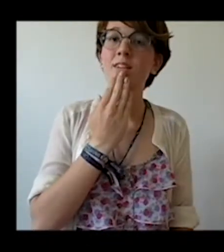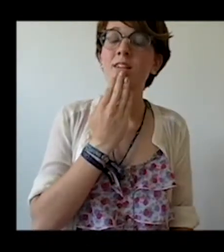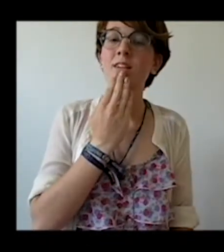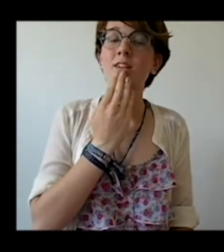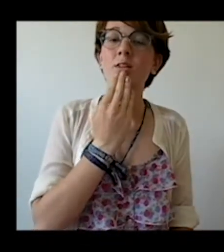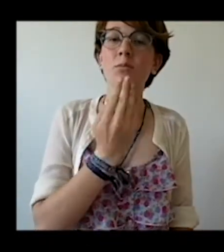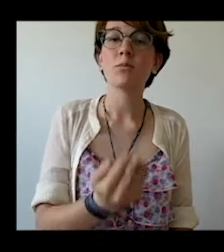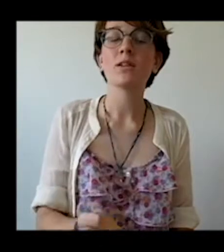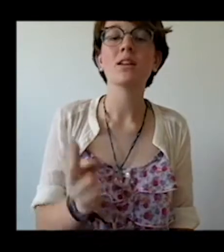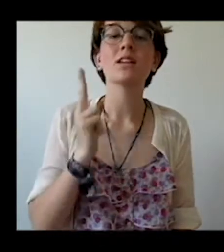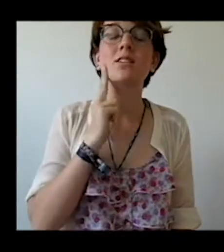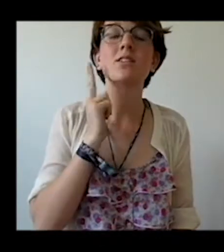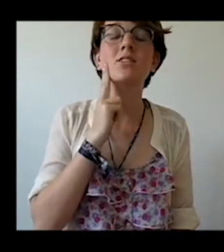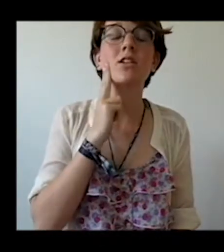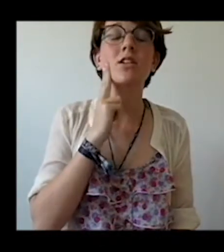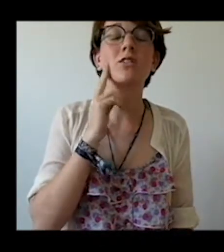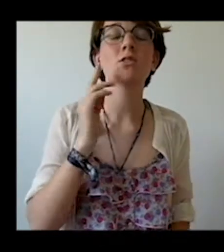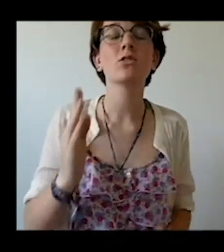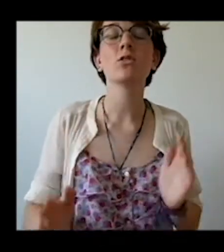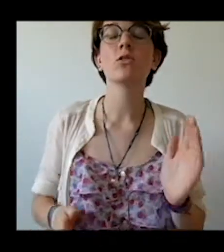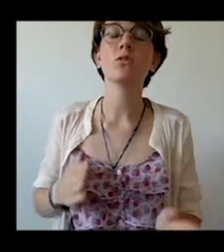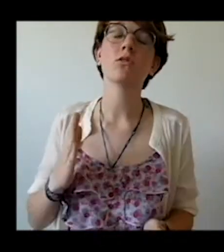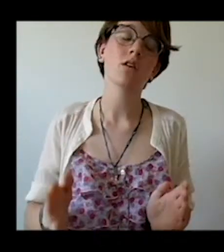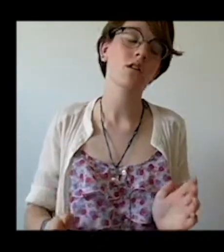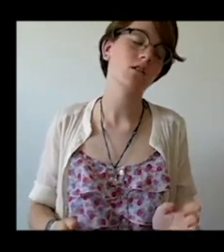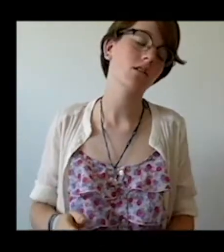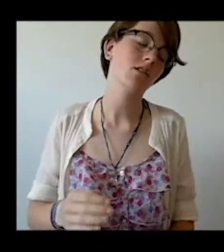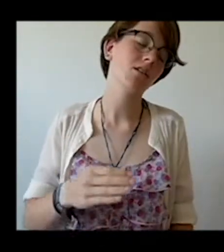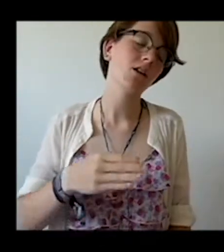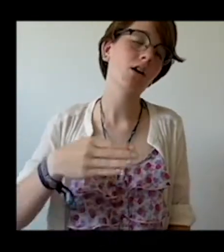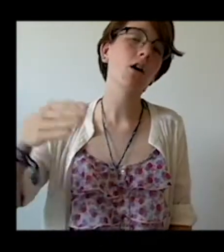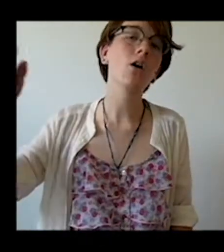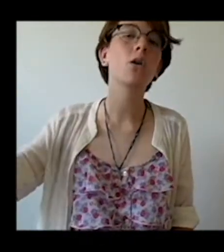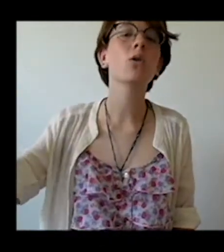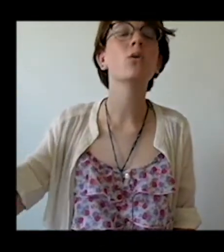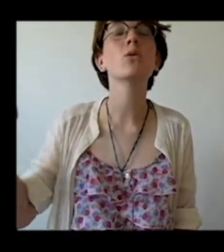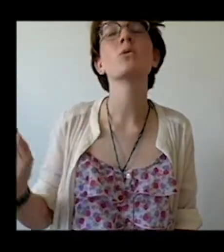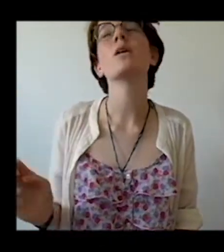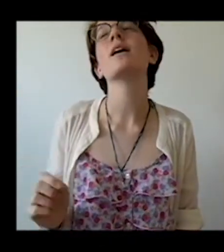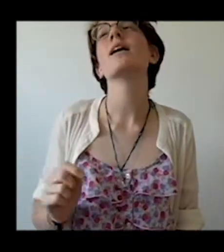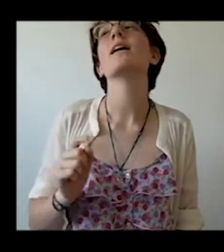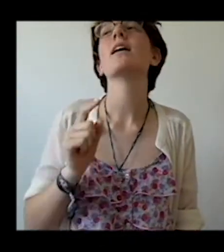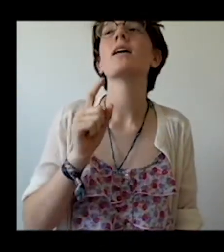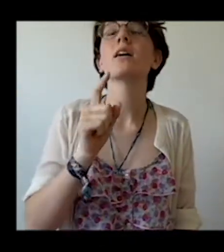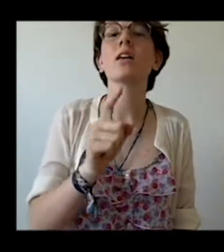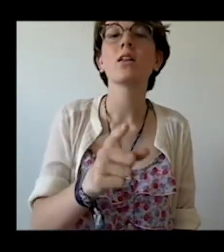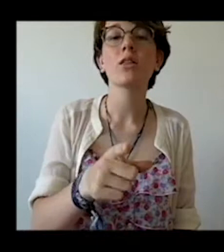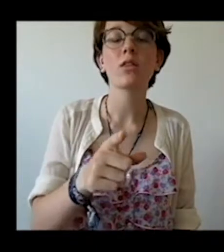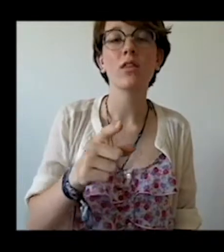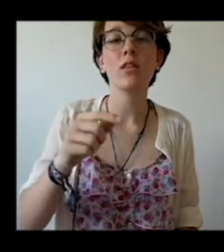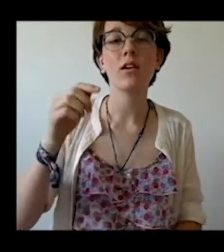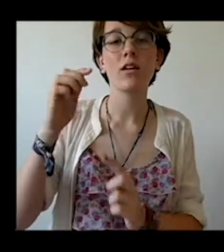Please don't run away The